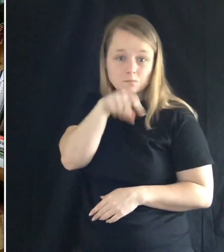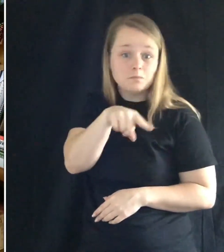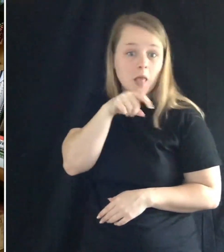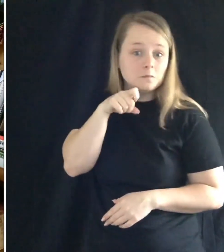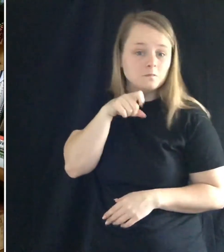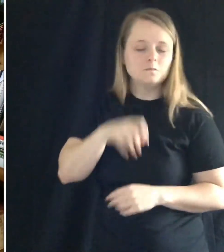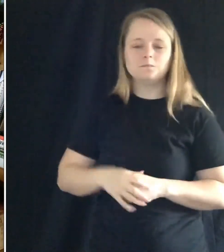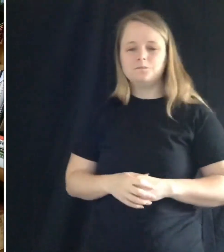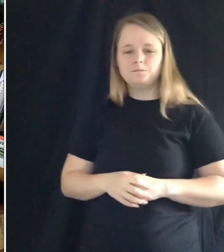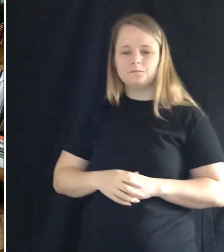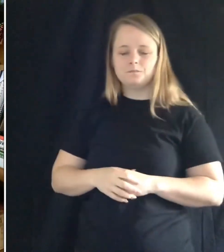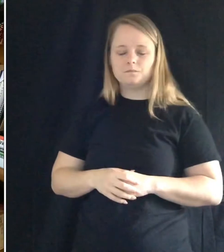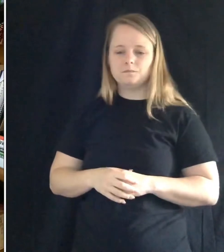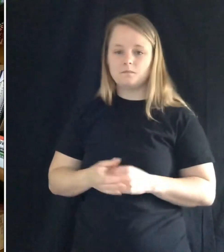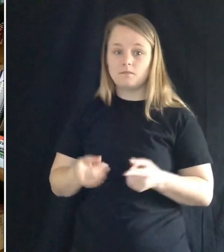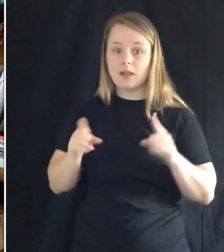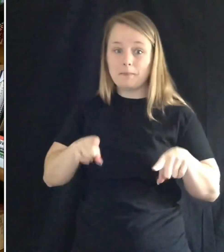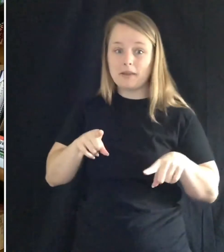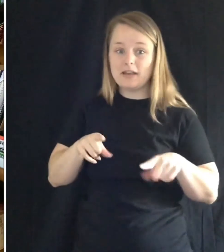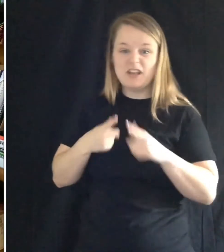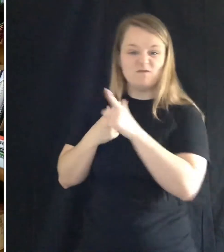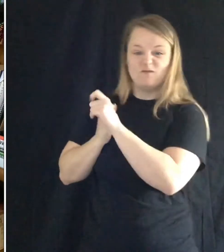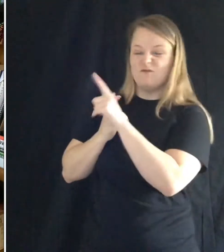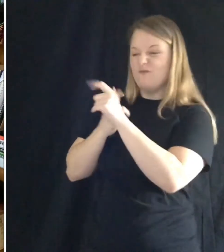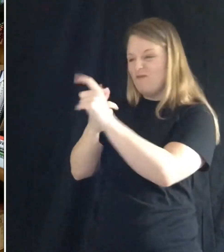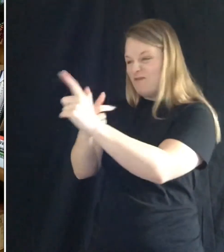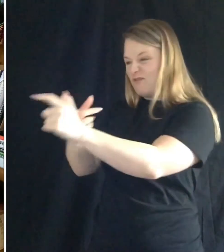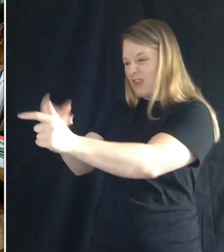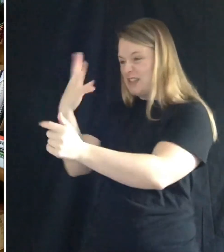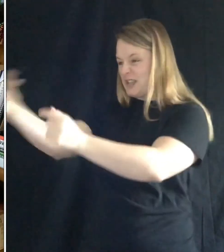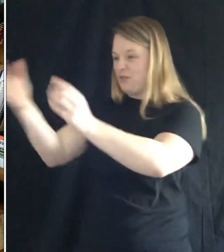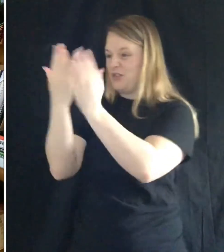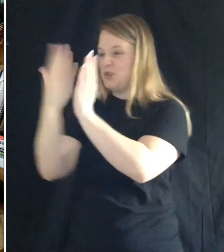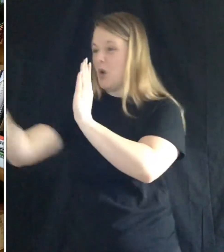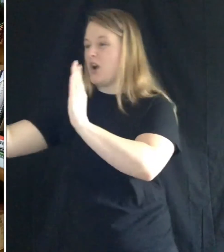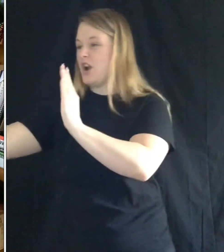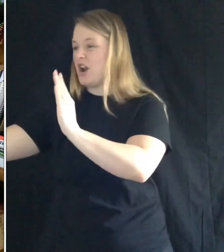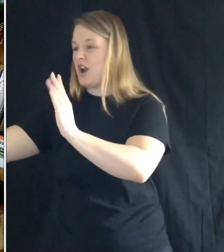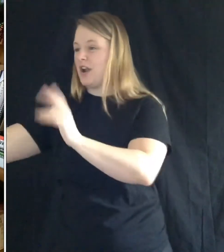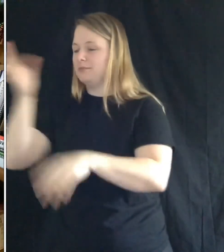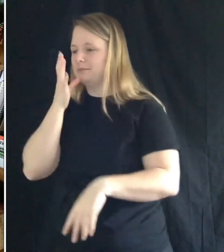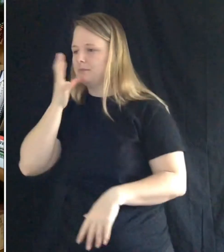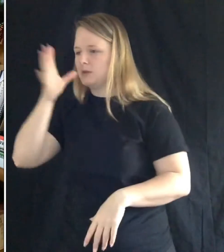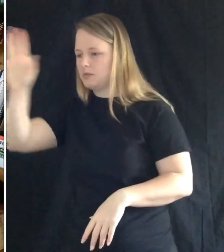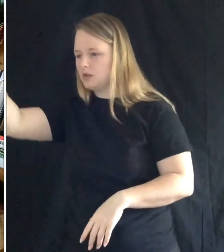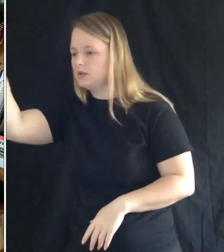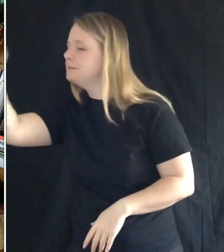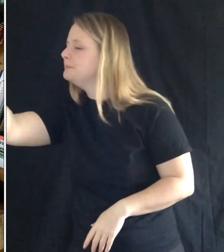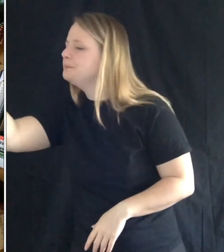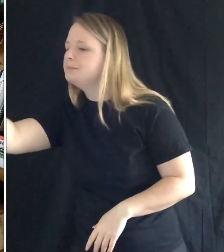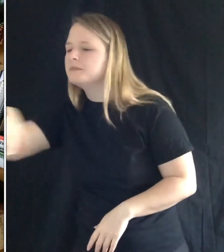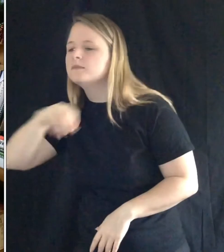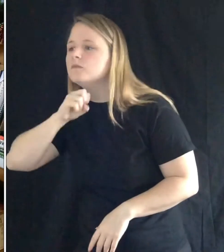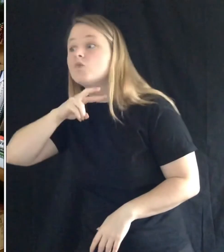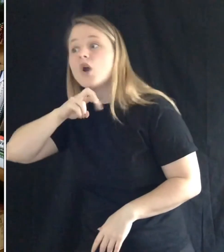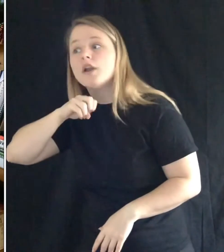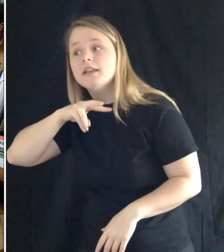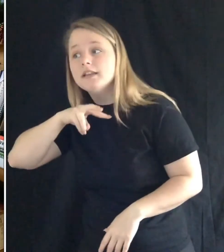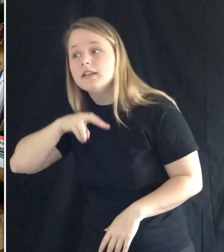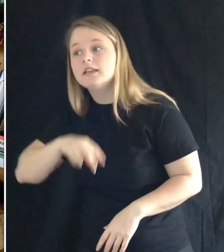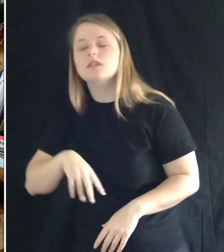Then Froggy raced out the door. Froggy! called mom. What?